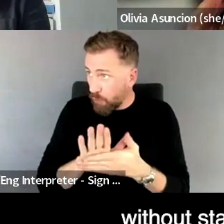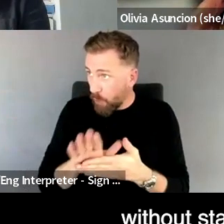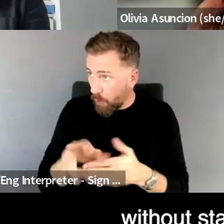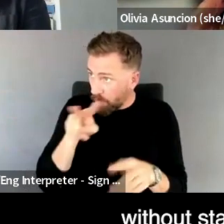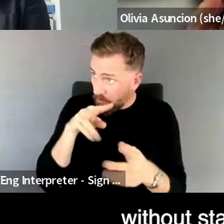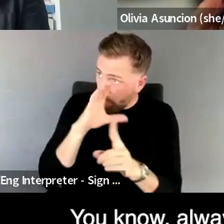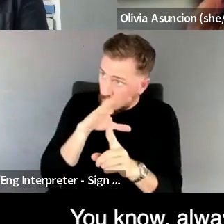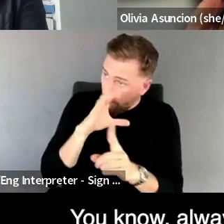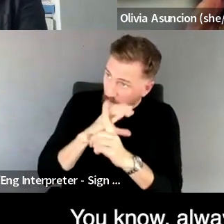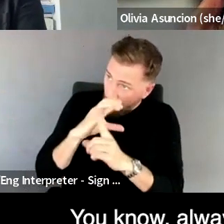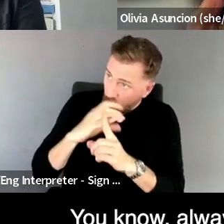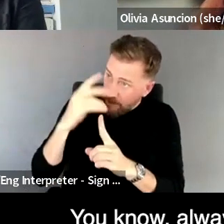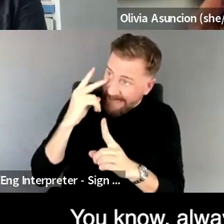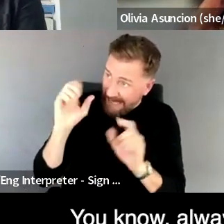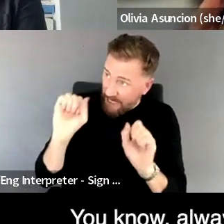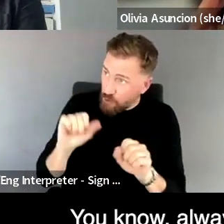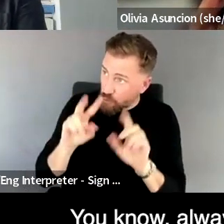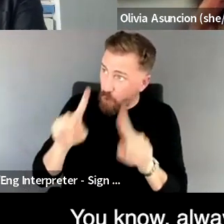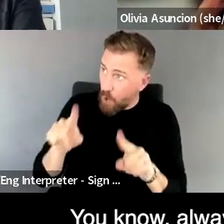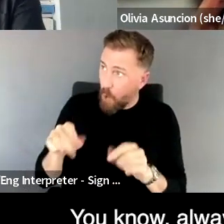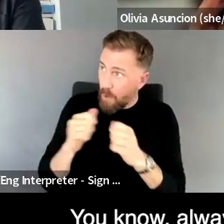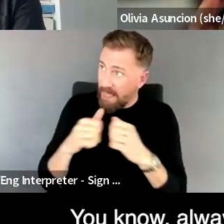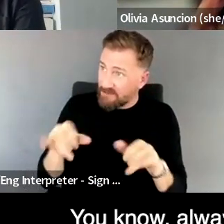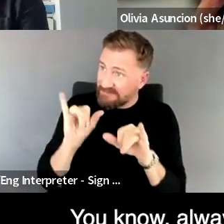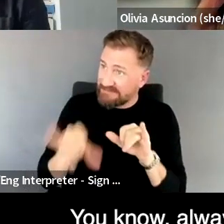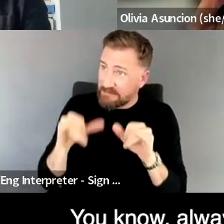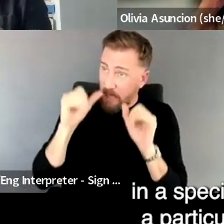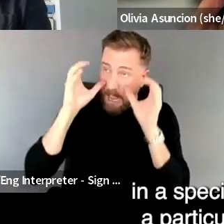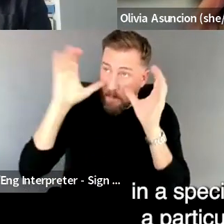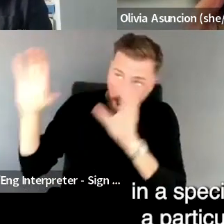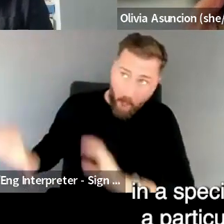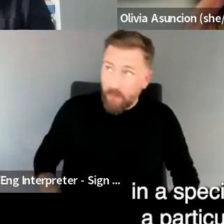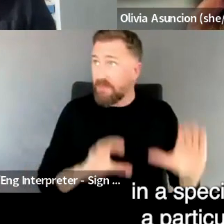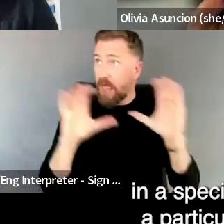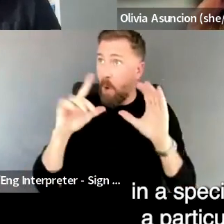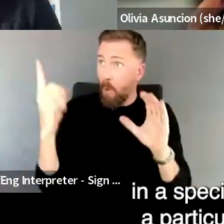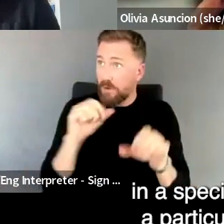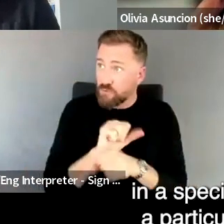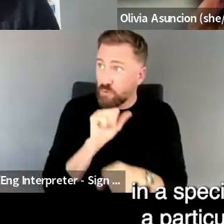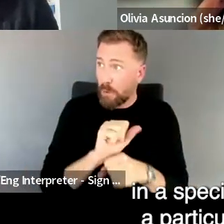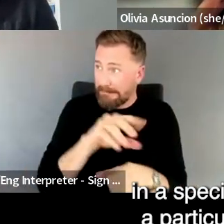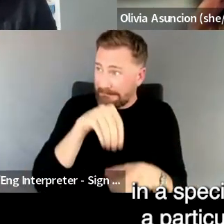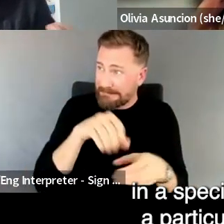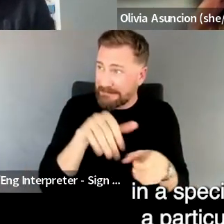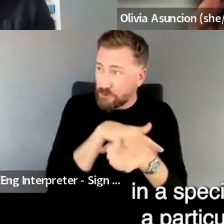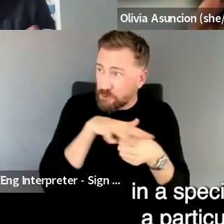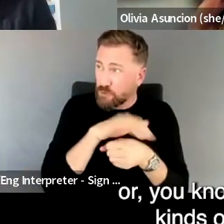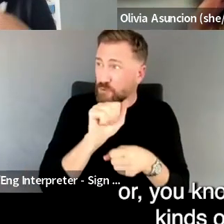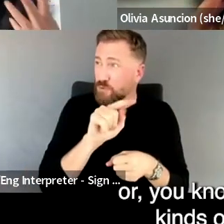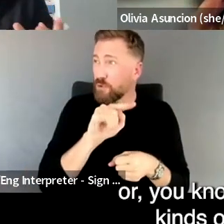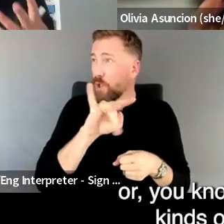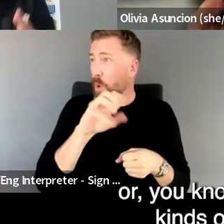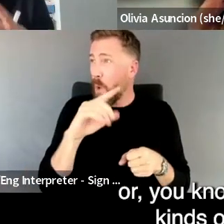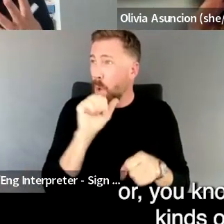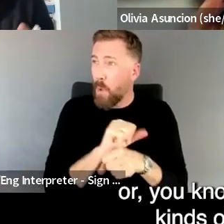all night? Um, you know, always, always working in the studio, um, in, in a specific place or using a particular kind of desk,